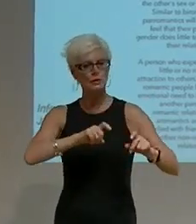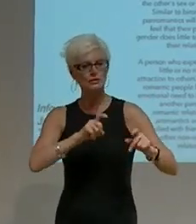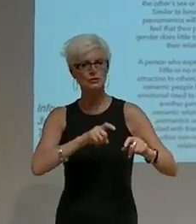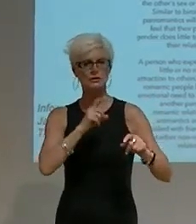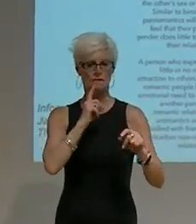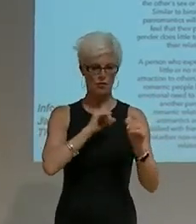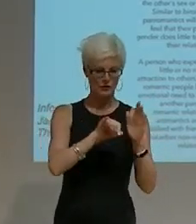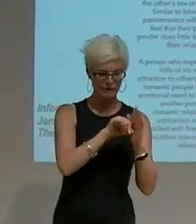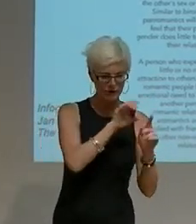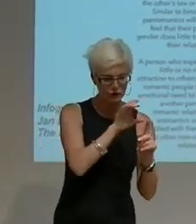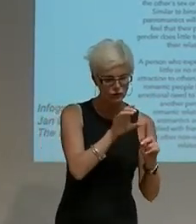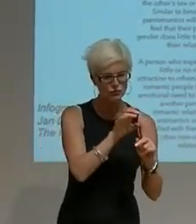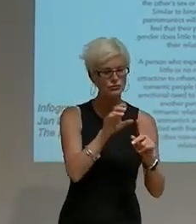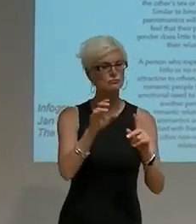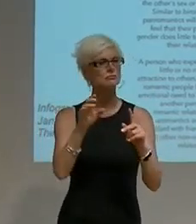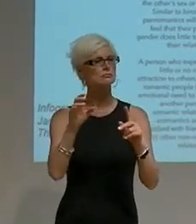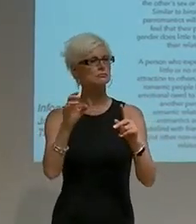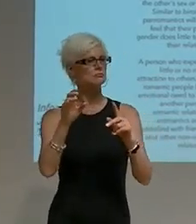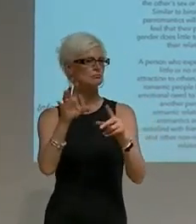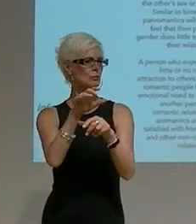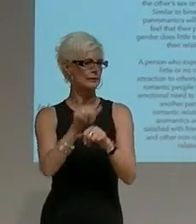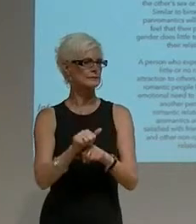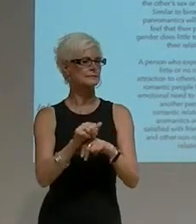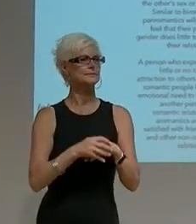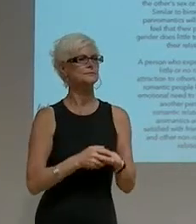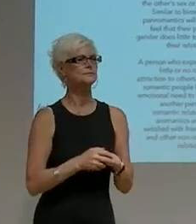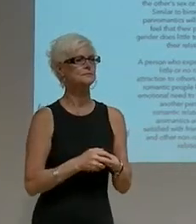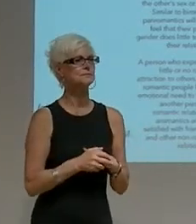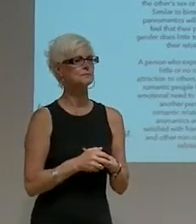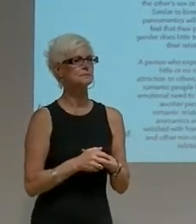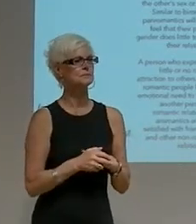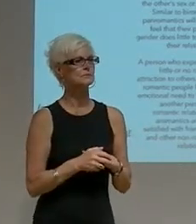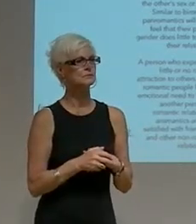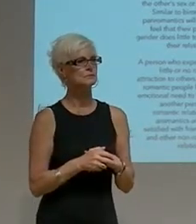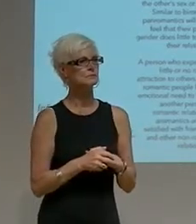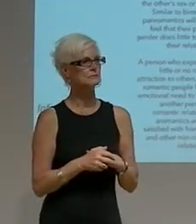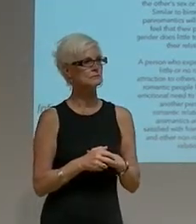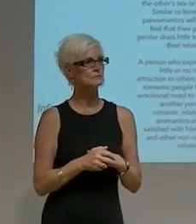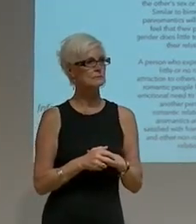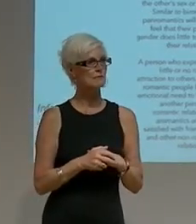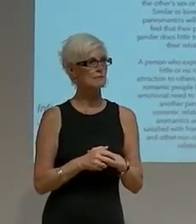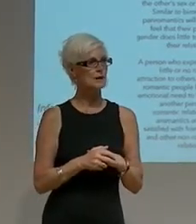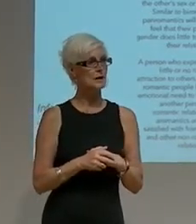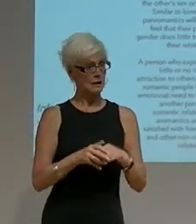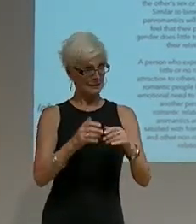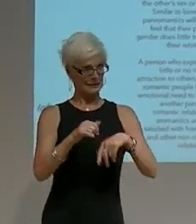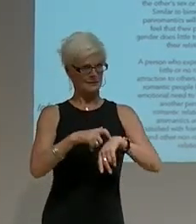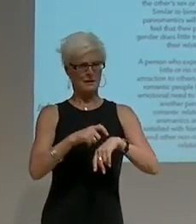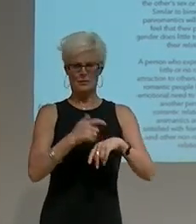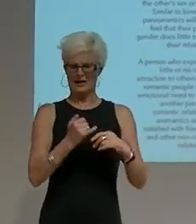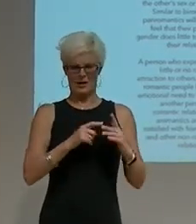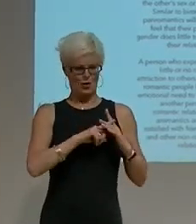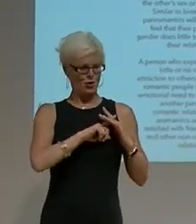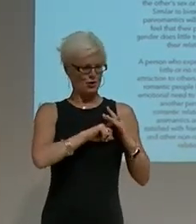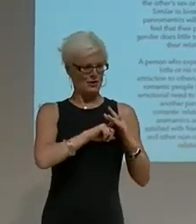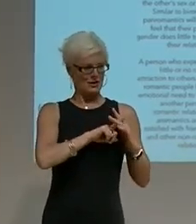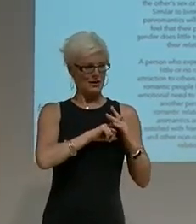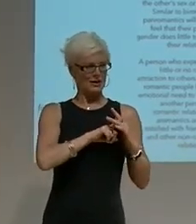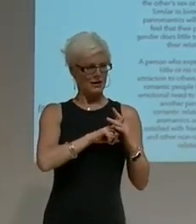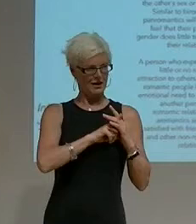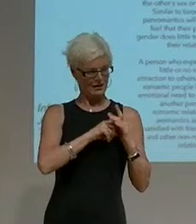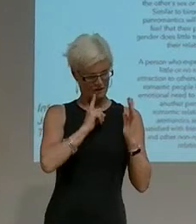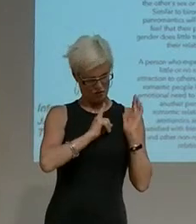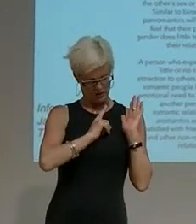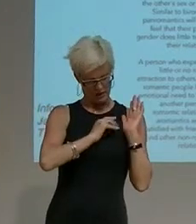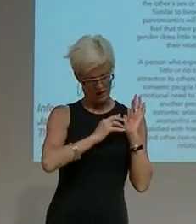identities and practices. At the same time, it is clear even at these early stages of academic explorations of